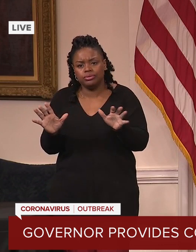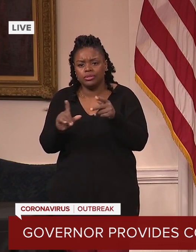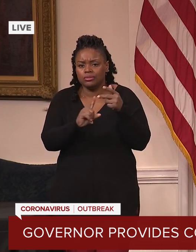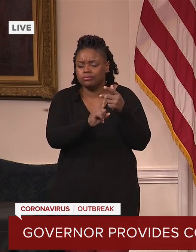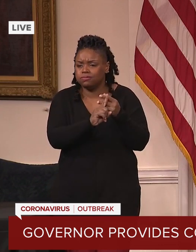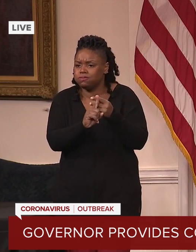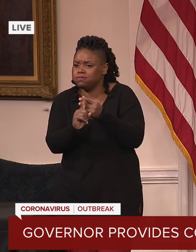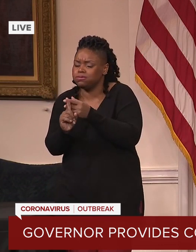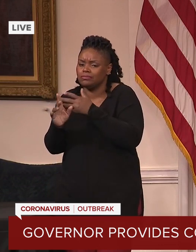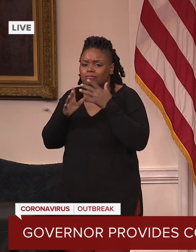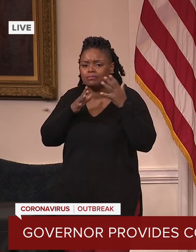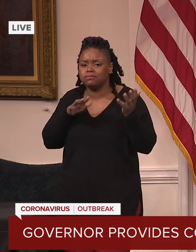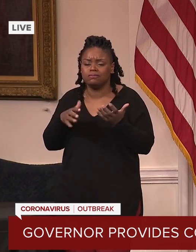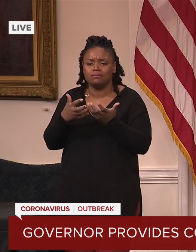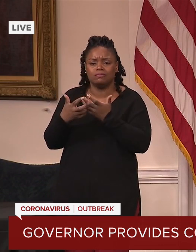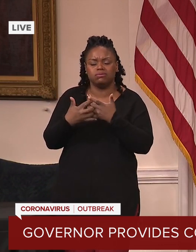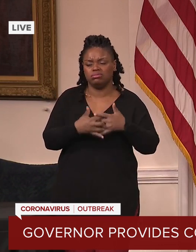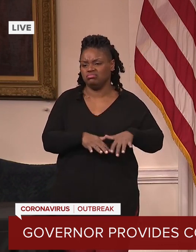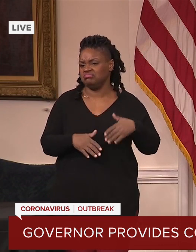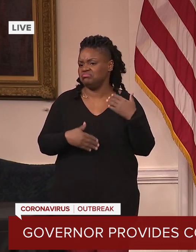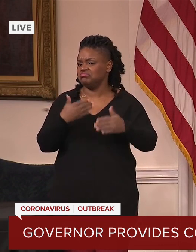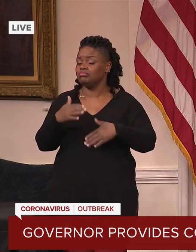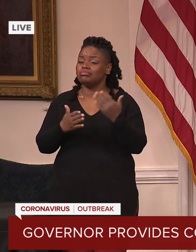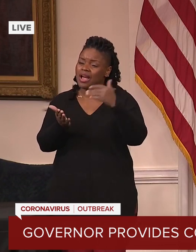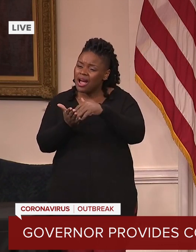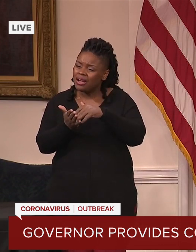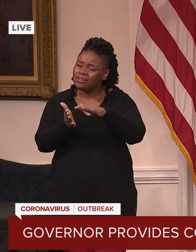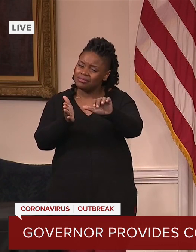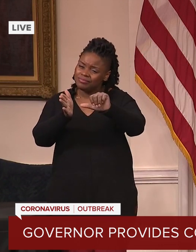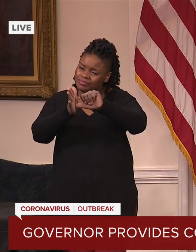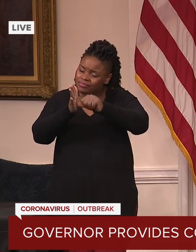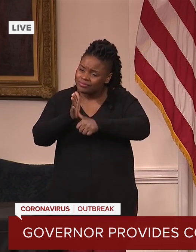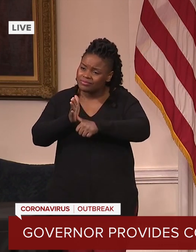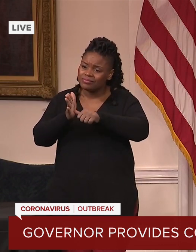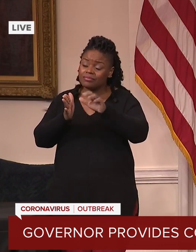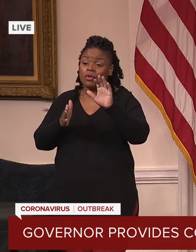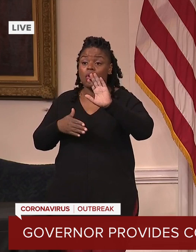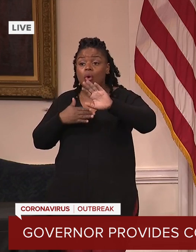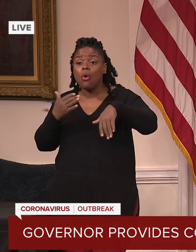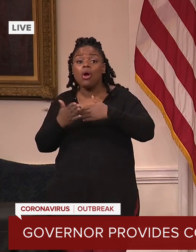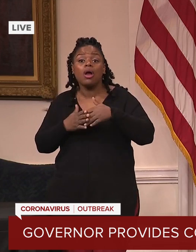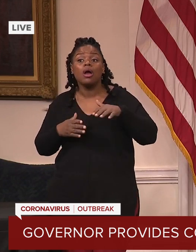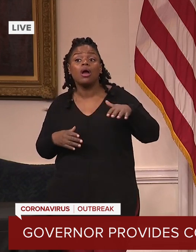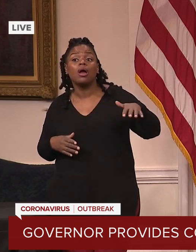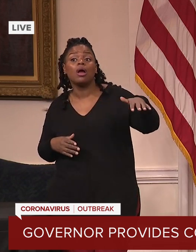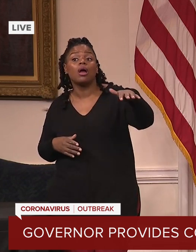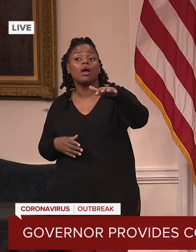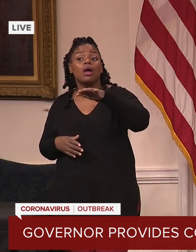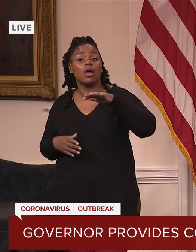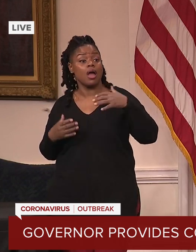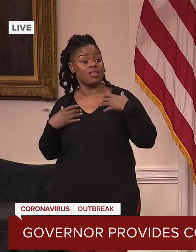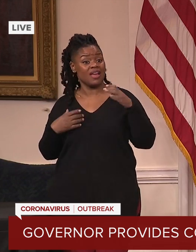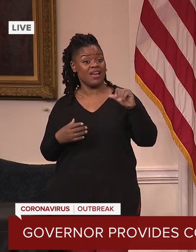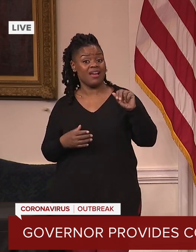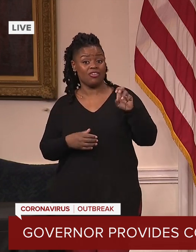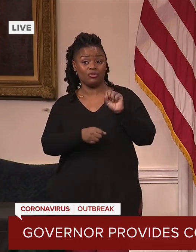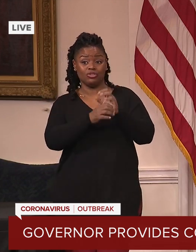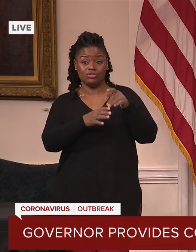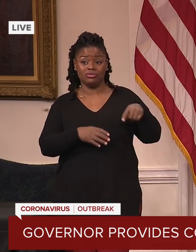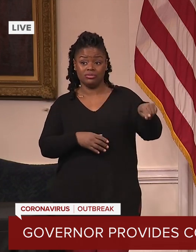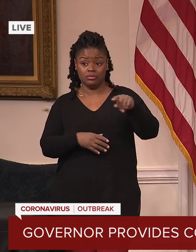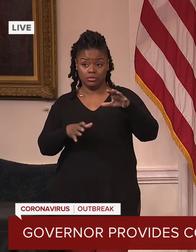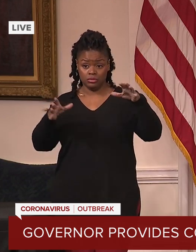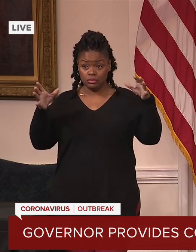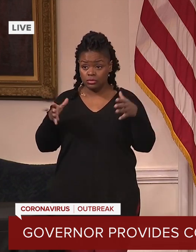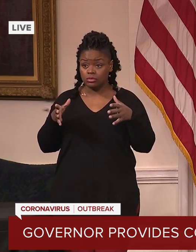As of this week, again, emphasizing that all the licensed, registered, and certified health care workers in the state of Maryland are now